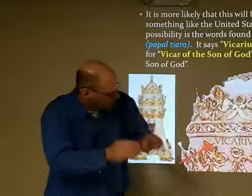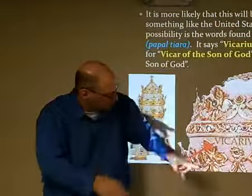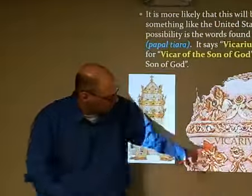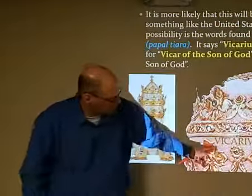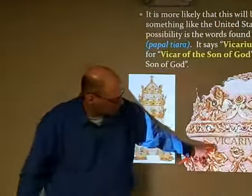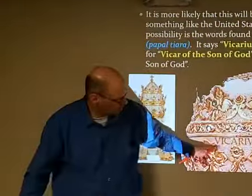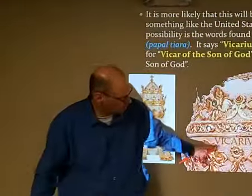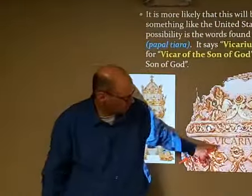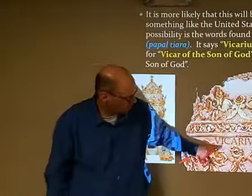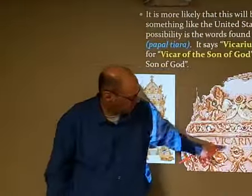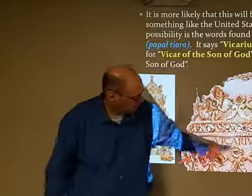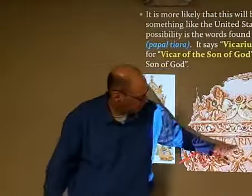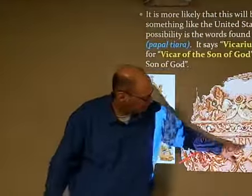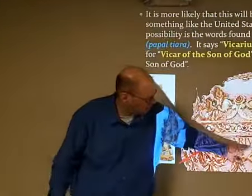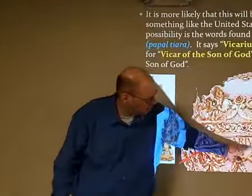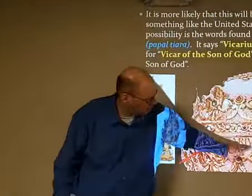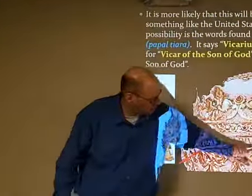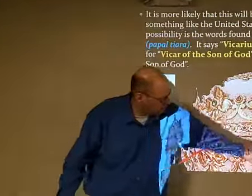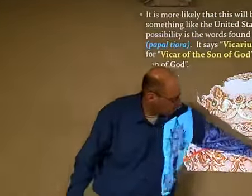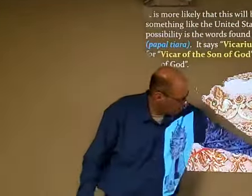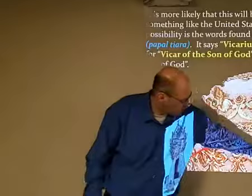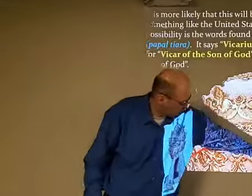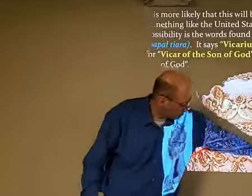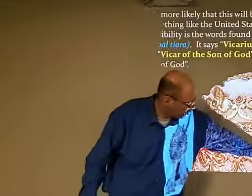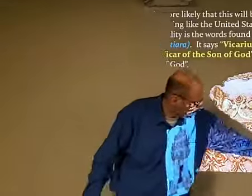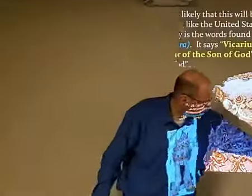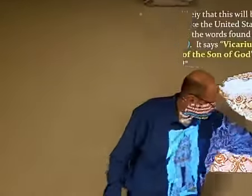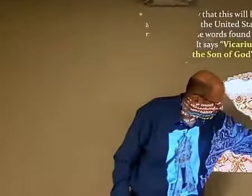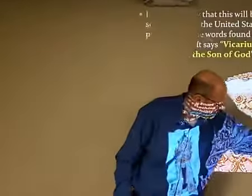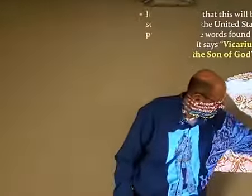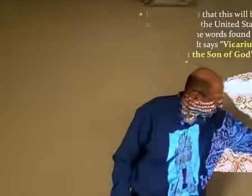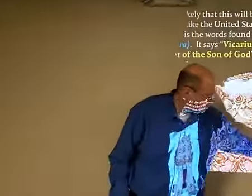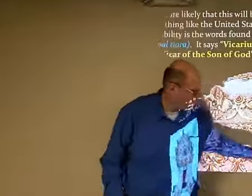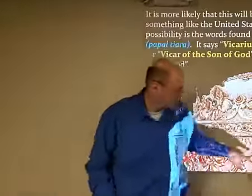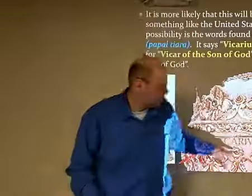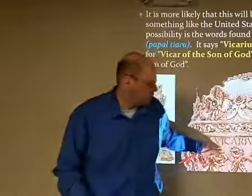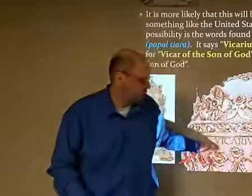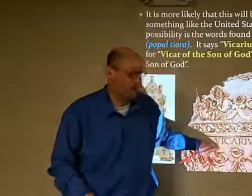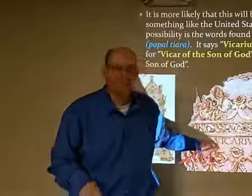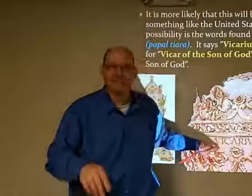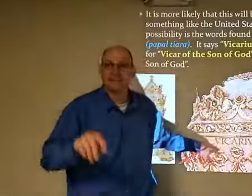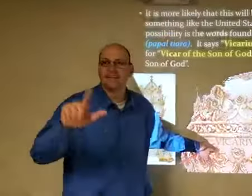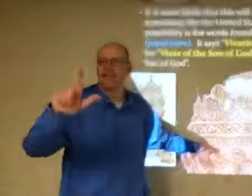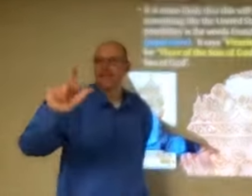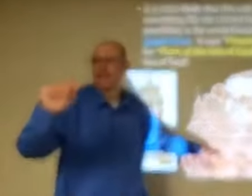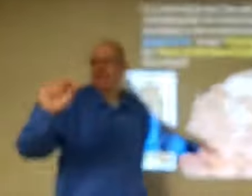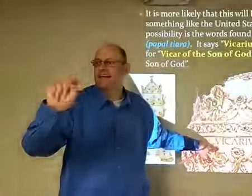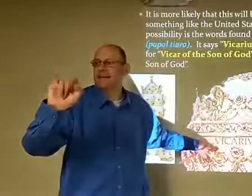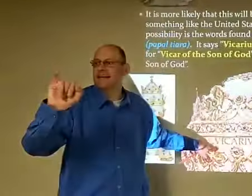okay I was trying to find a picture here this is the closest I could find it says Vicarvis